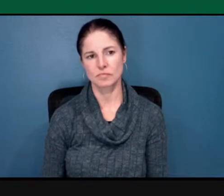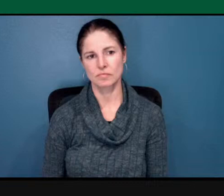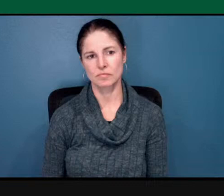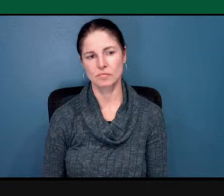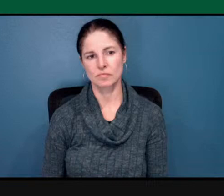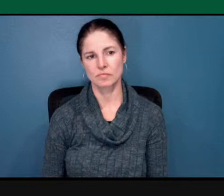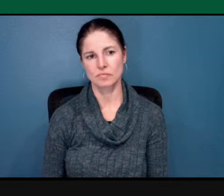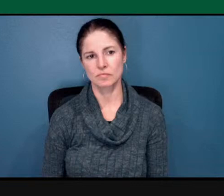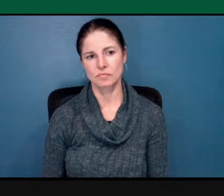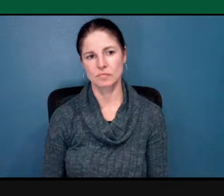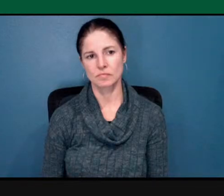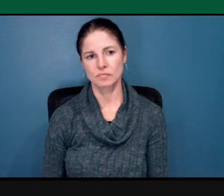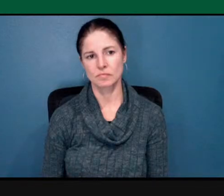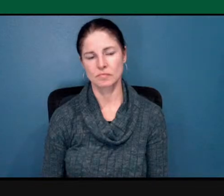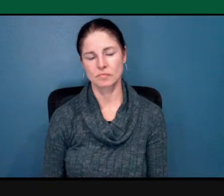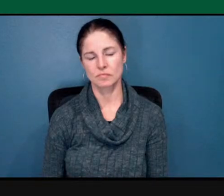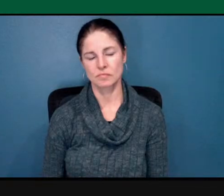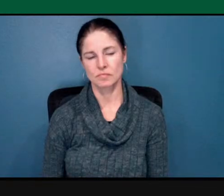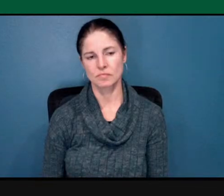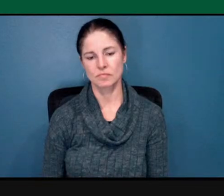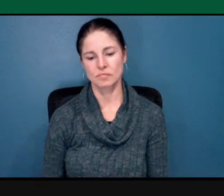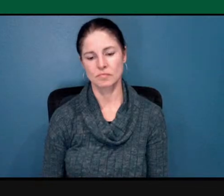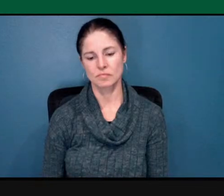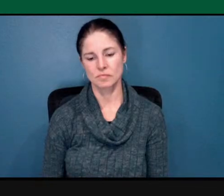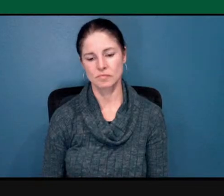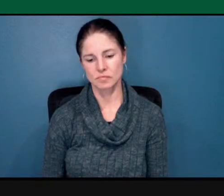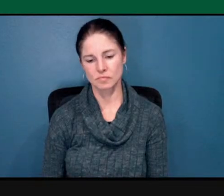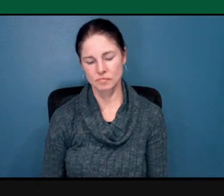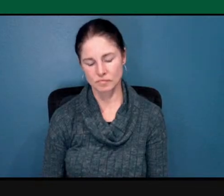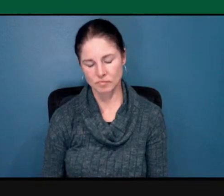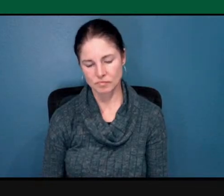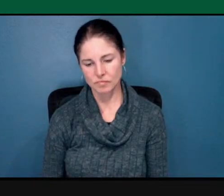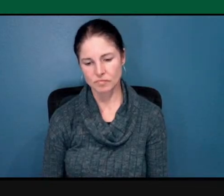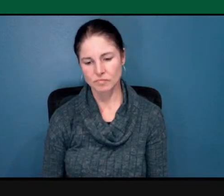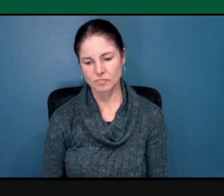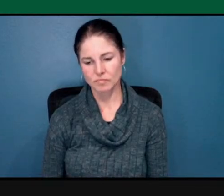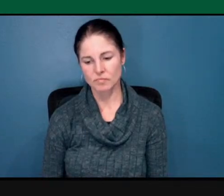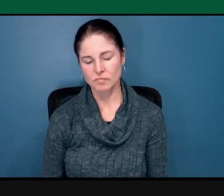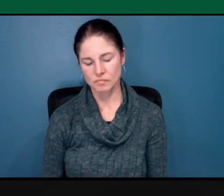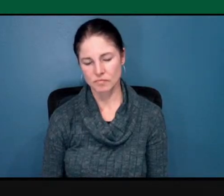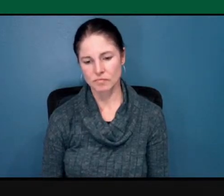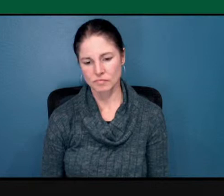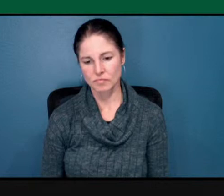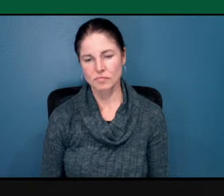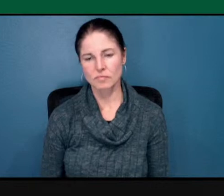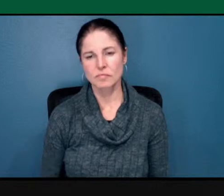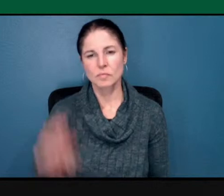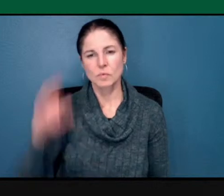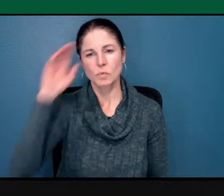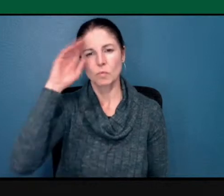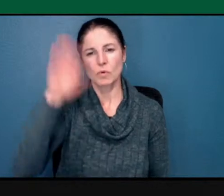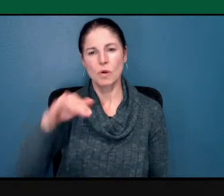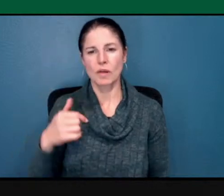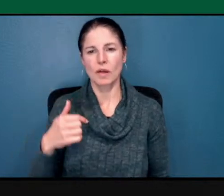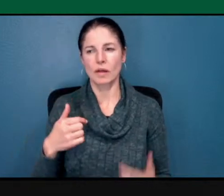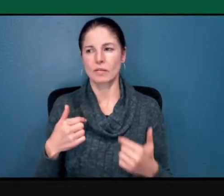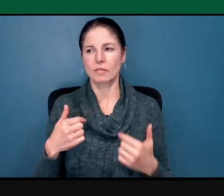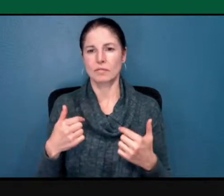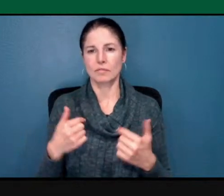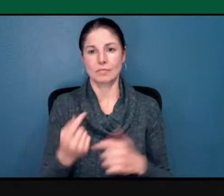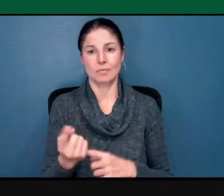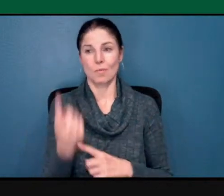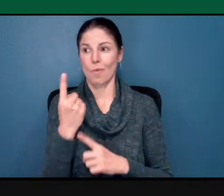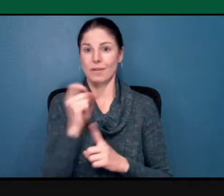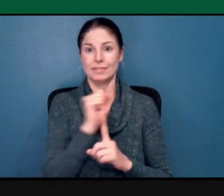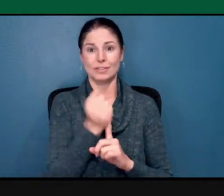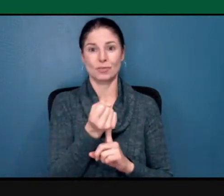We know that we reside in only one such moment of escalating hate. There have